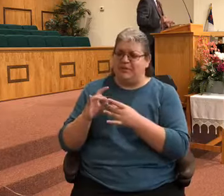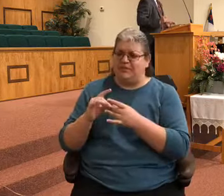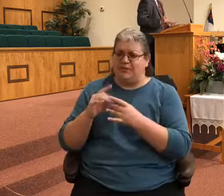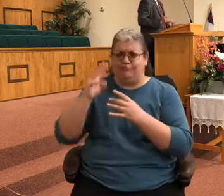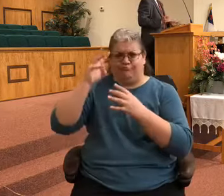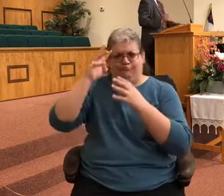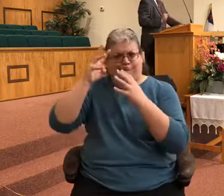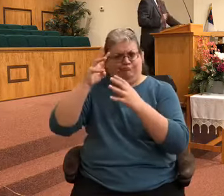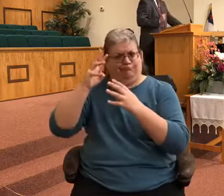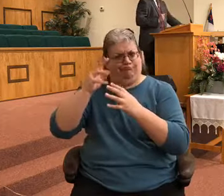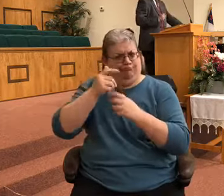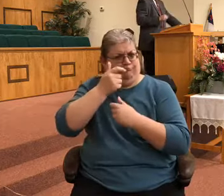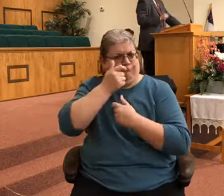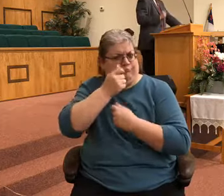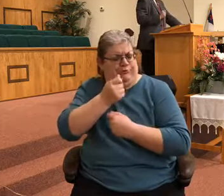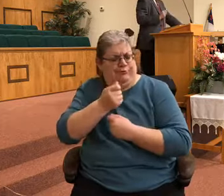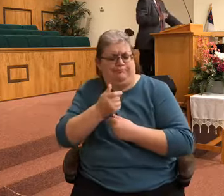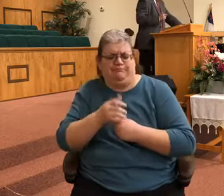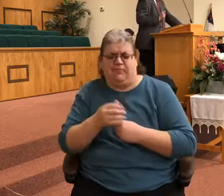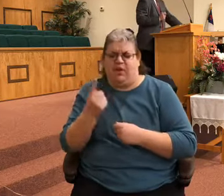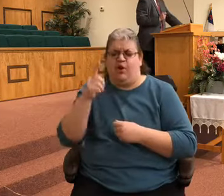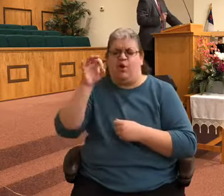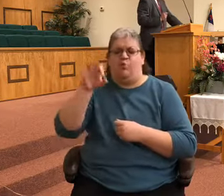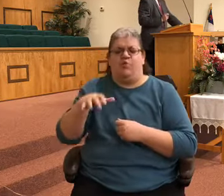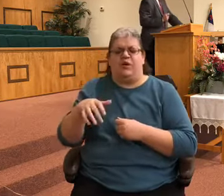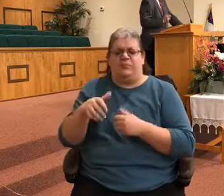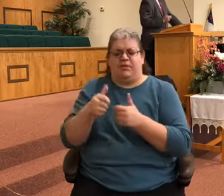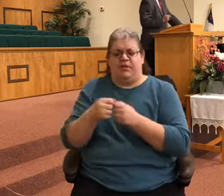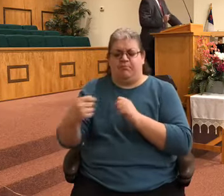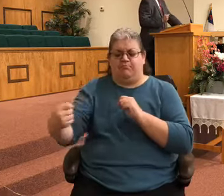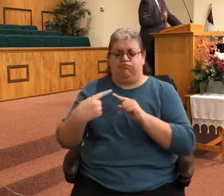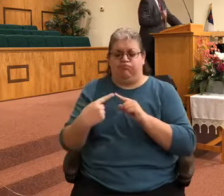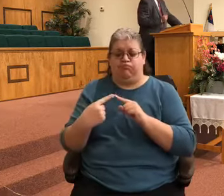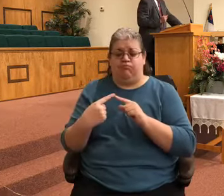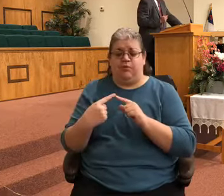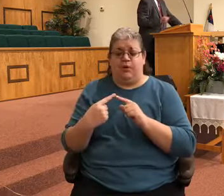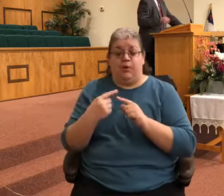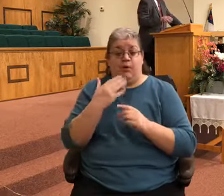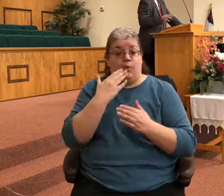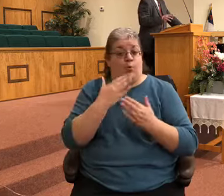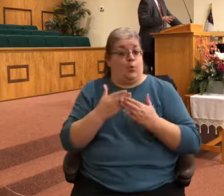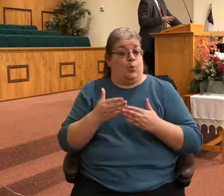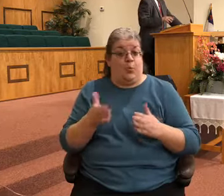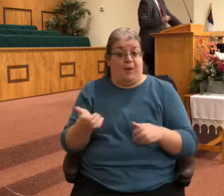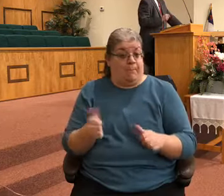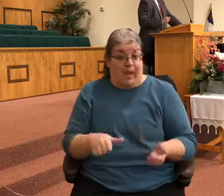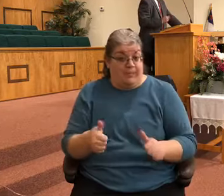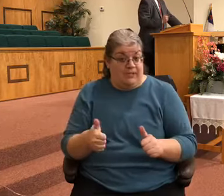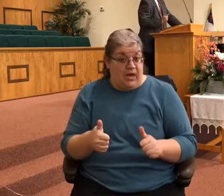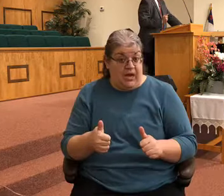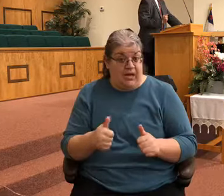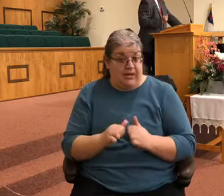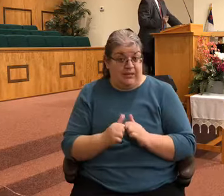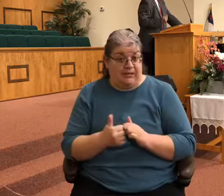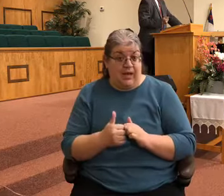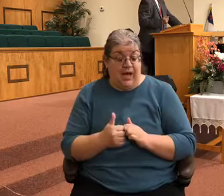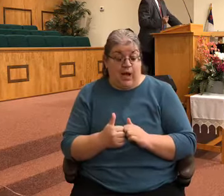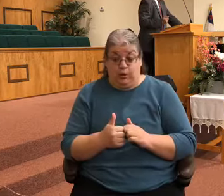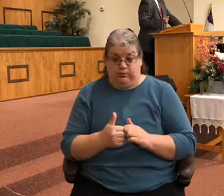text me a good way to baptize converts during this time where we have to exercise social distancing.